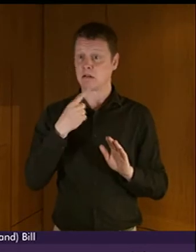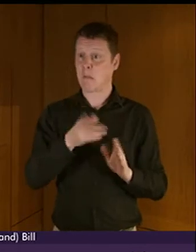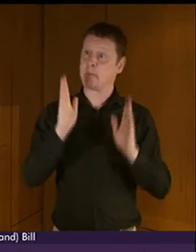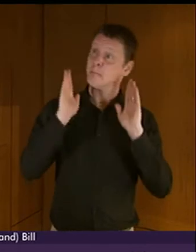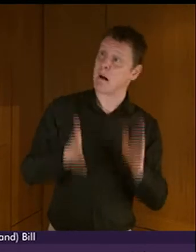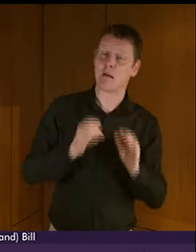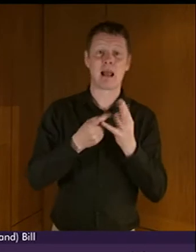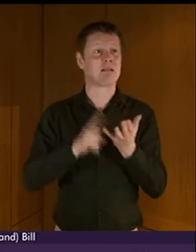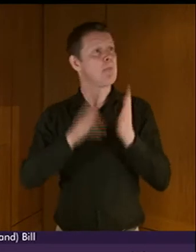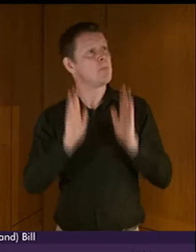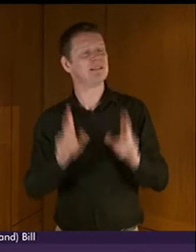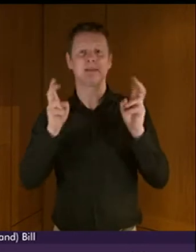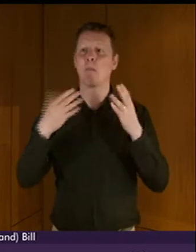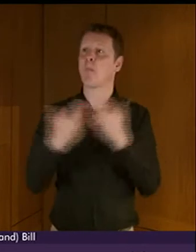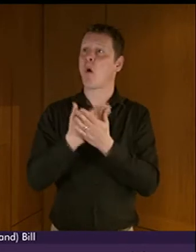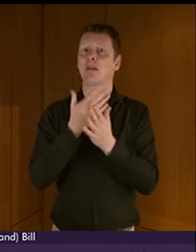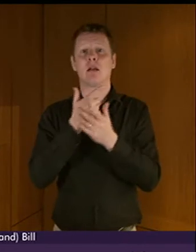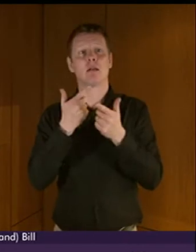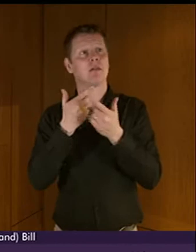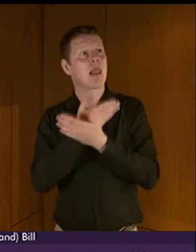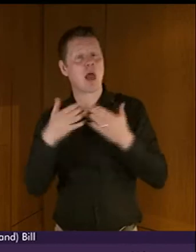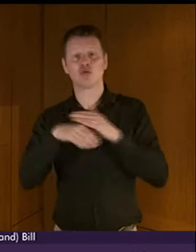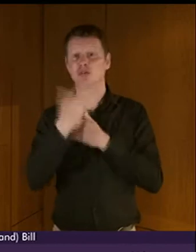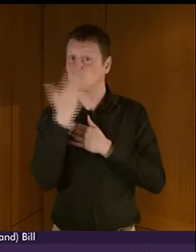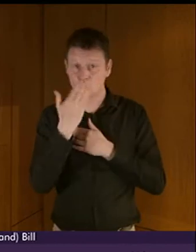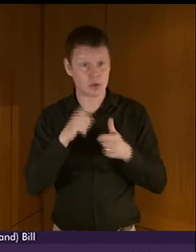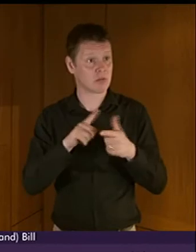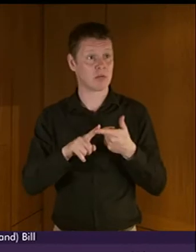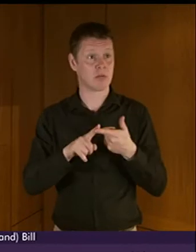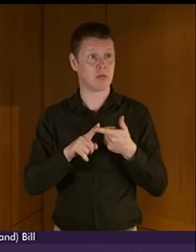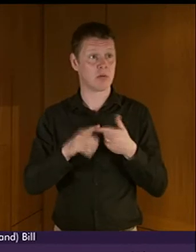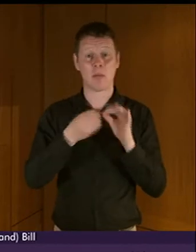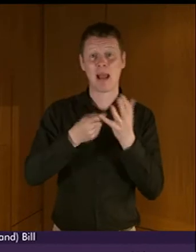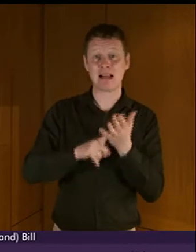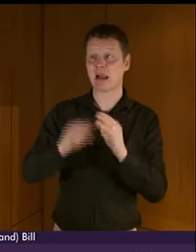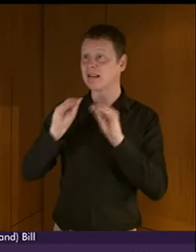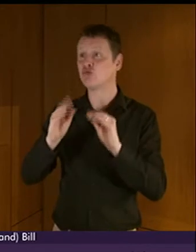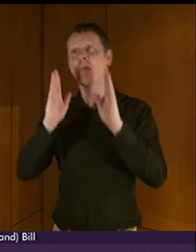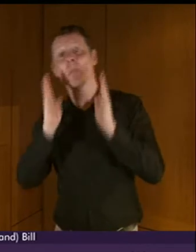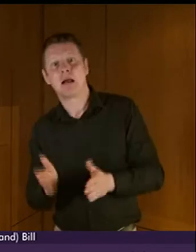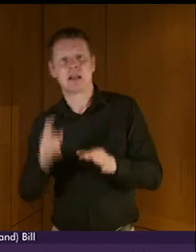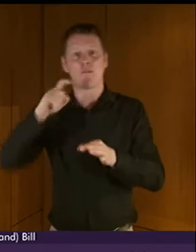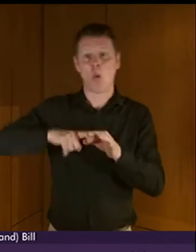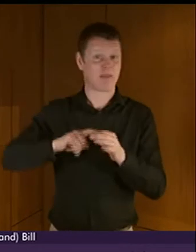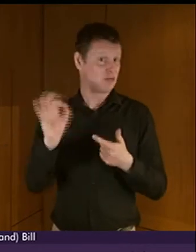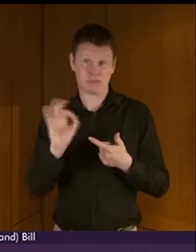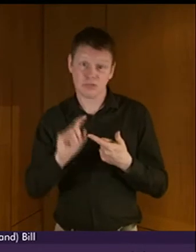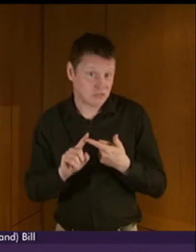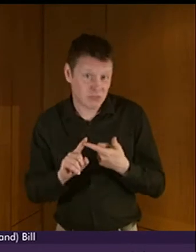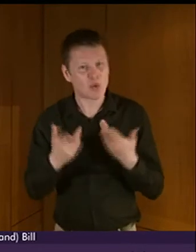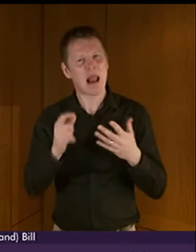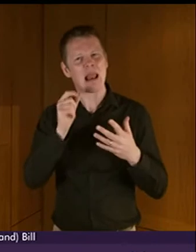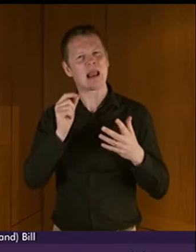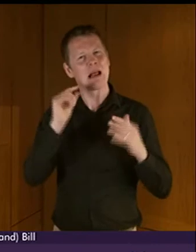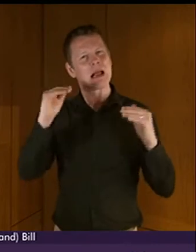example, it does not require teachers to have a BSL qualification. However, the bill is crafted in such a way that these